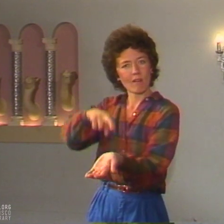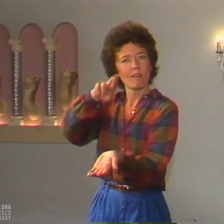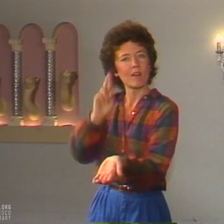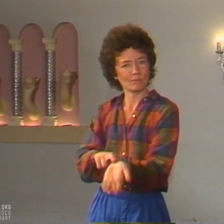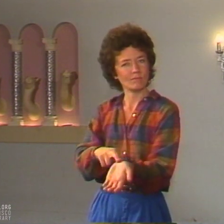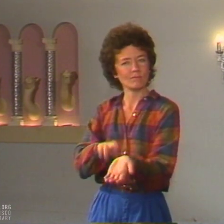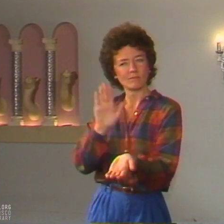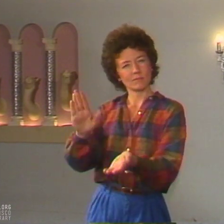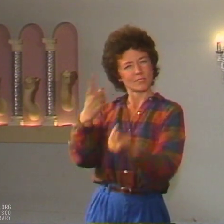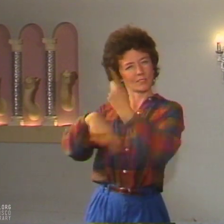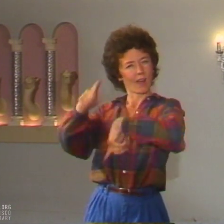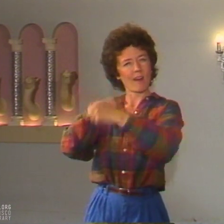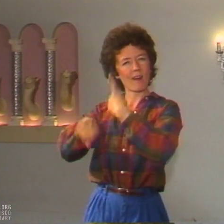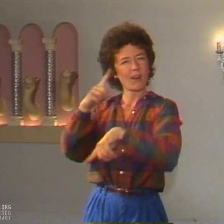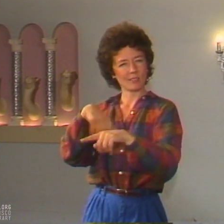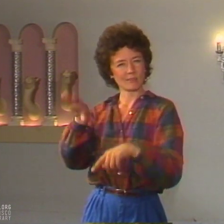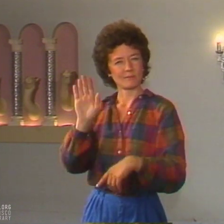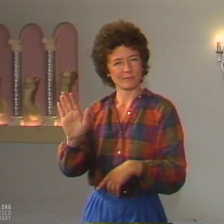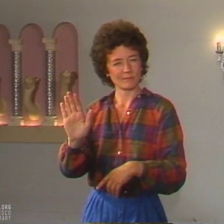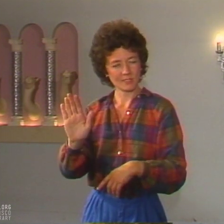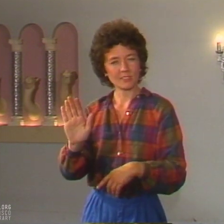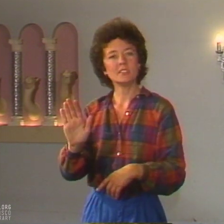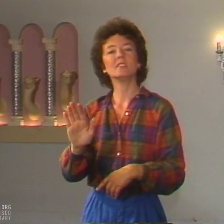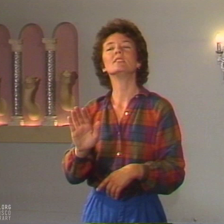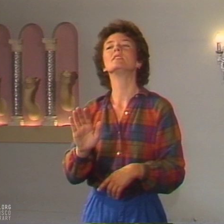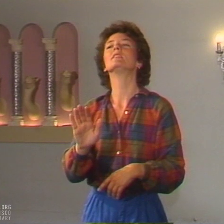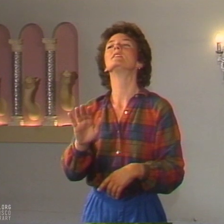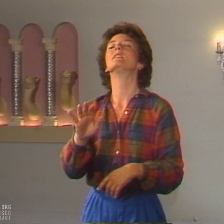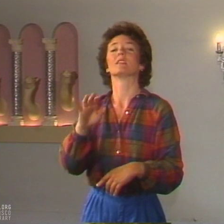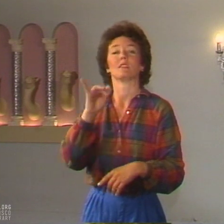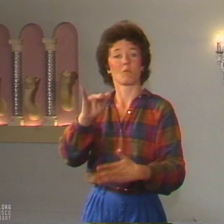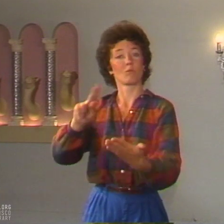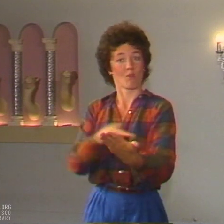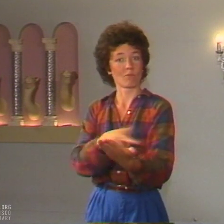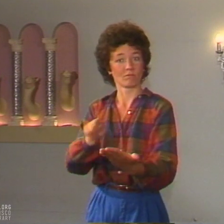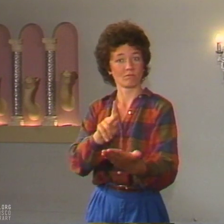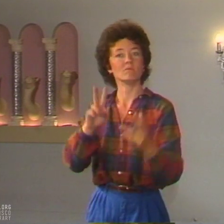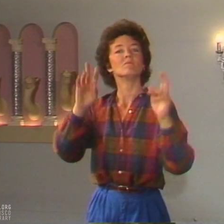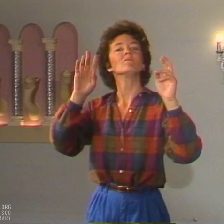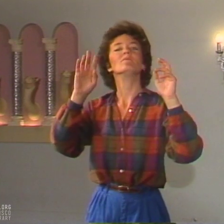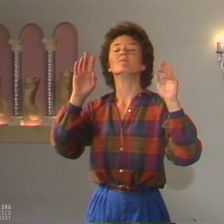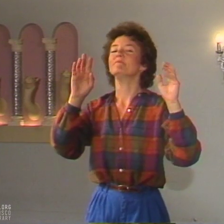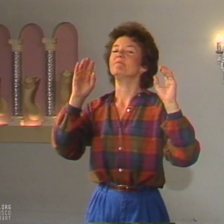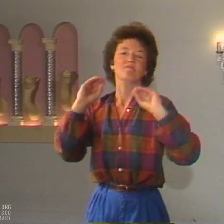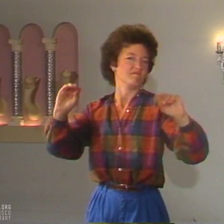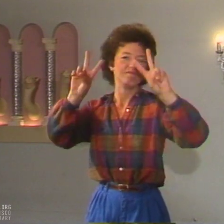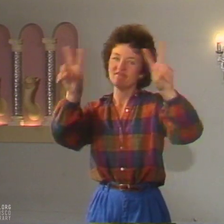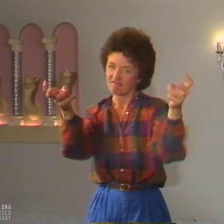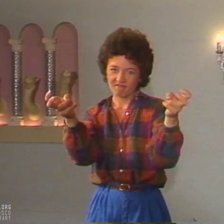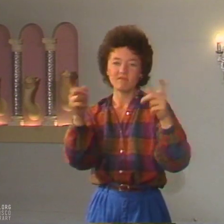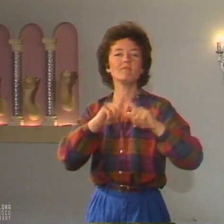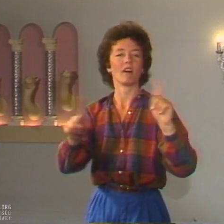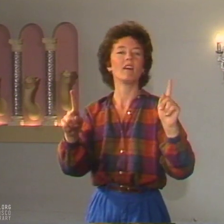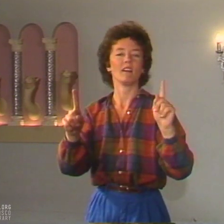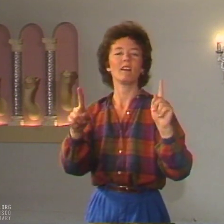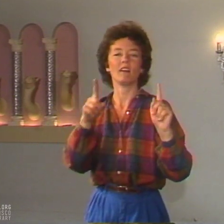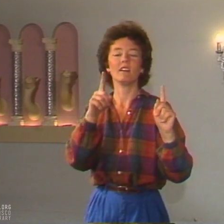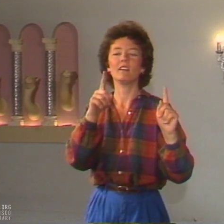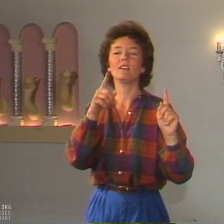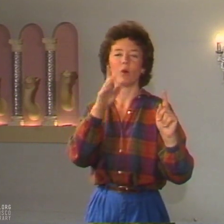language. In my most recent work, which is an untitled piece, you will be able to see